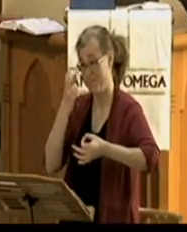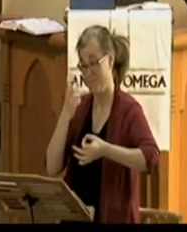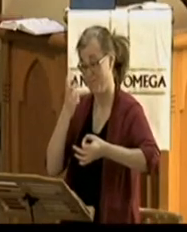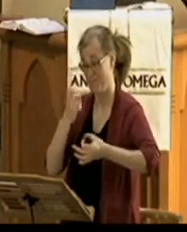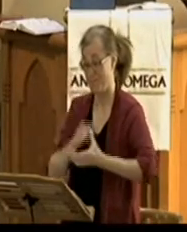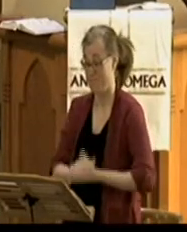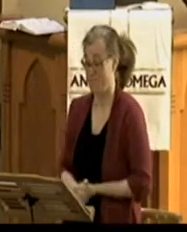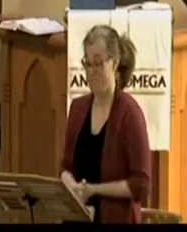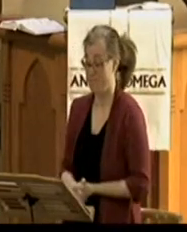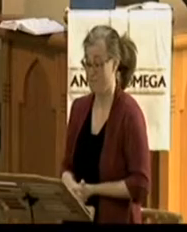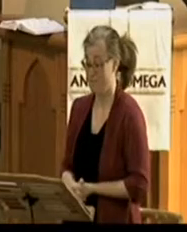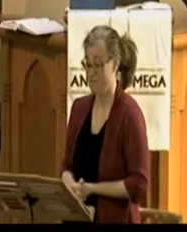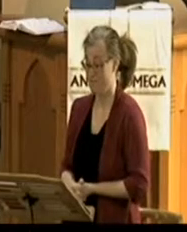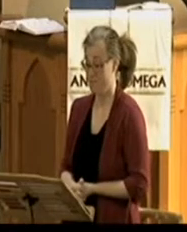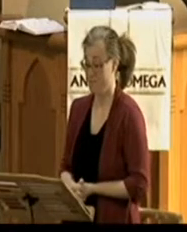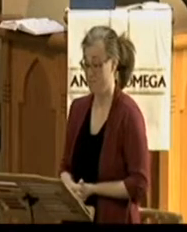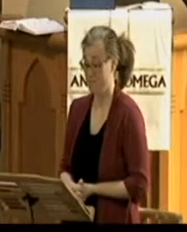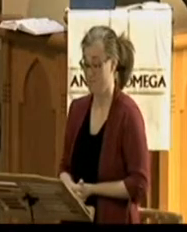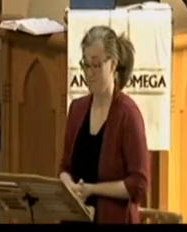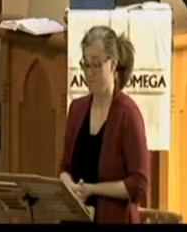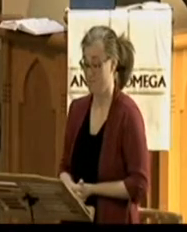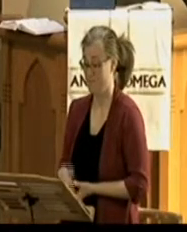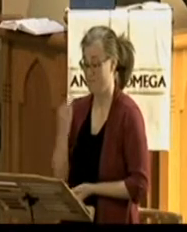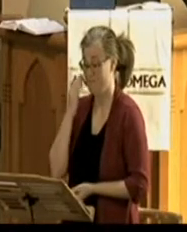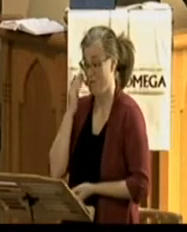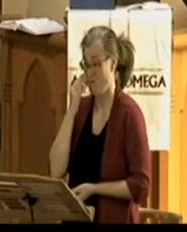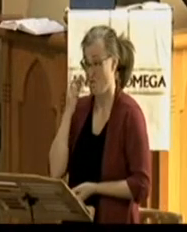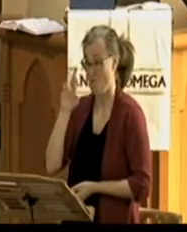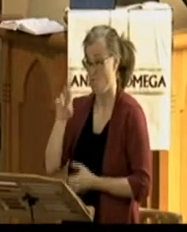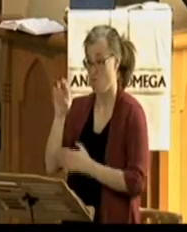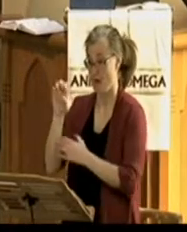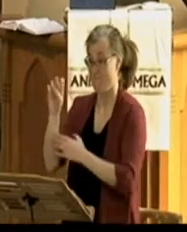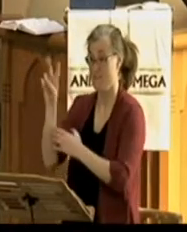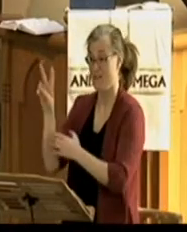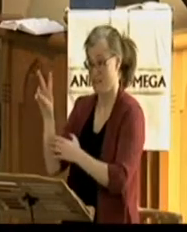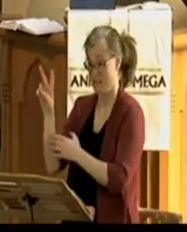21 in the list of those who will be damned forever and get under God's wrath.